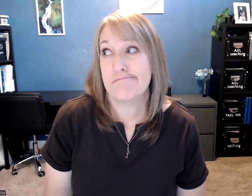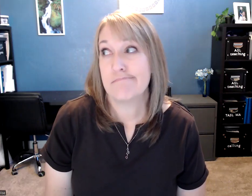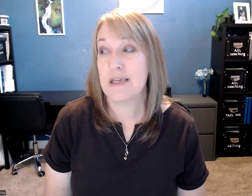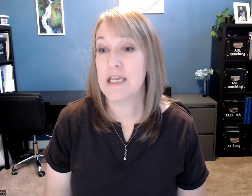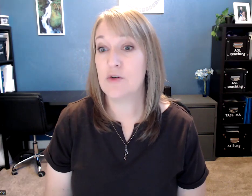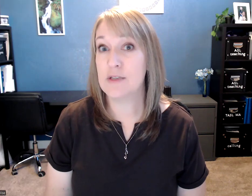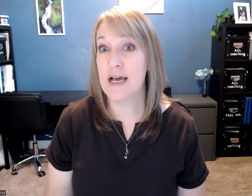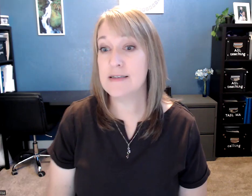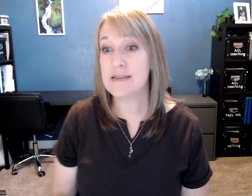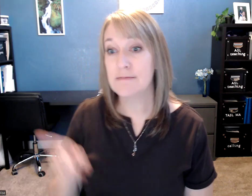he told us